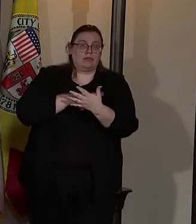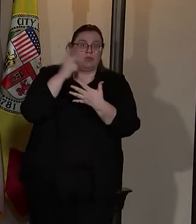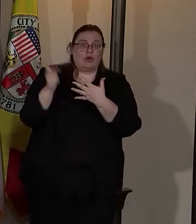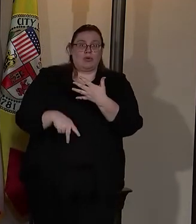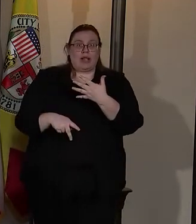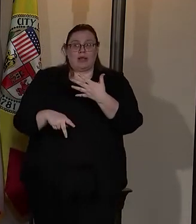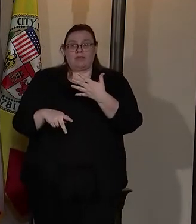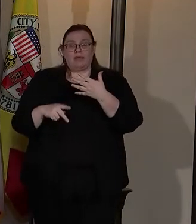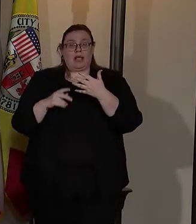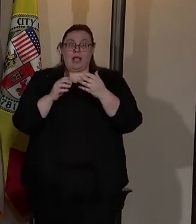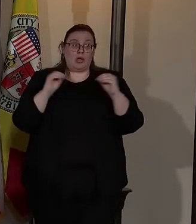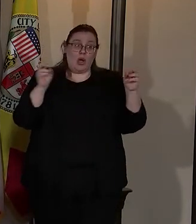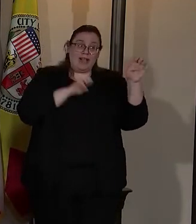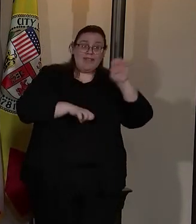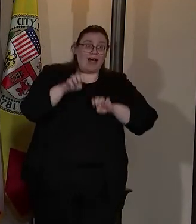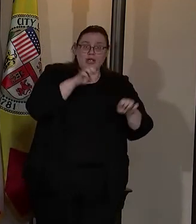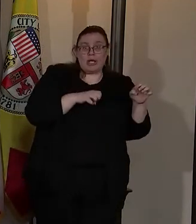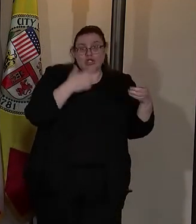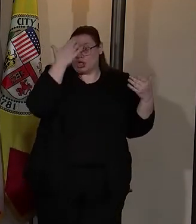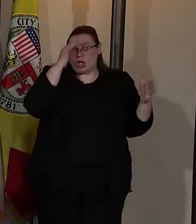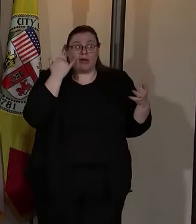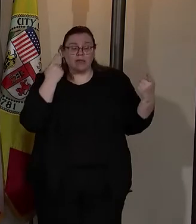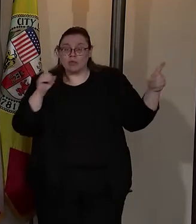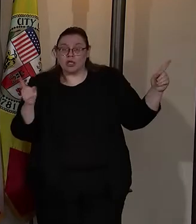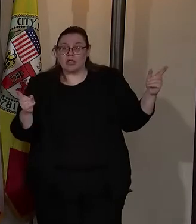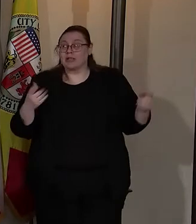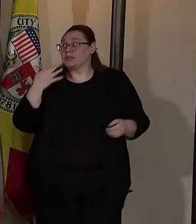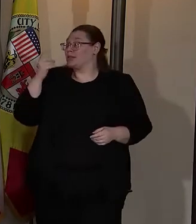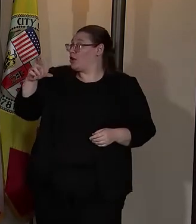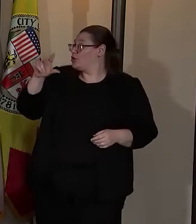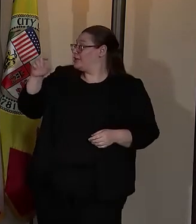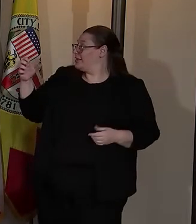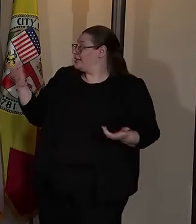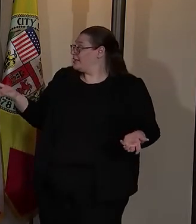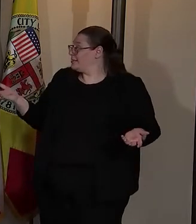without an evaluation, you don't know what you have. So Dr. Leap,